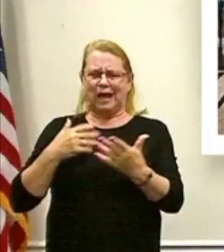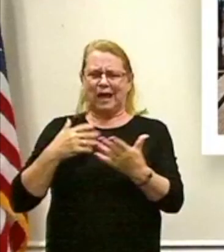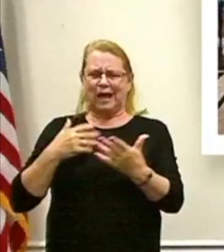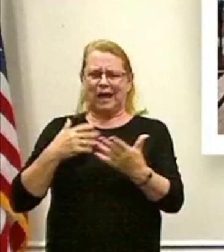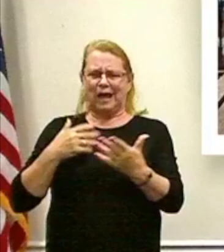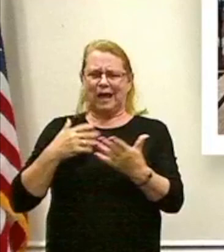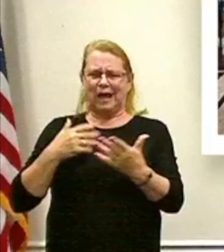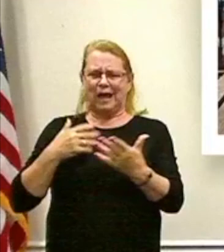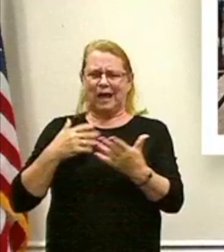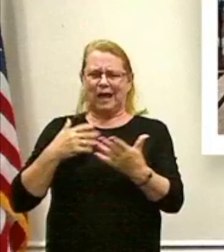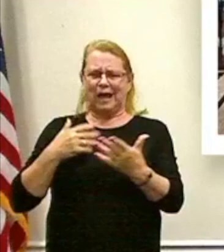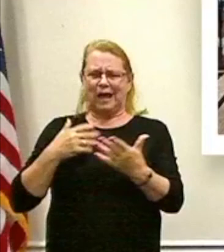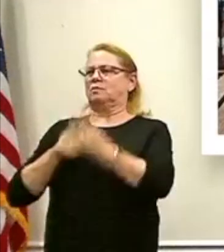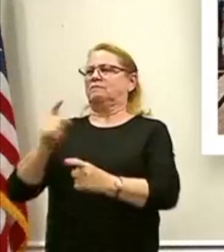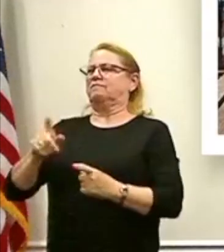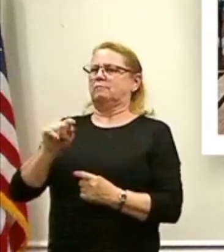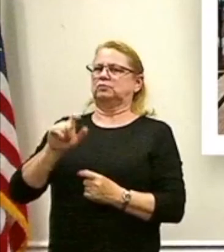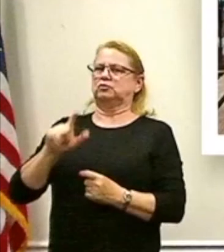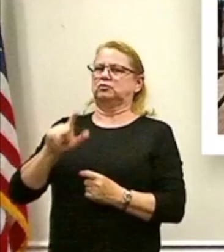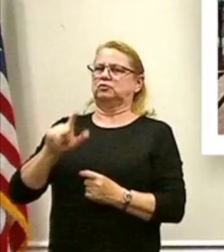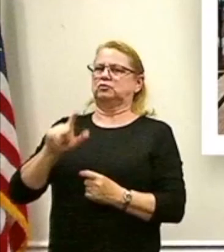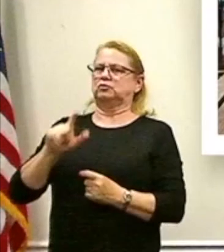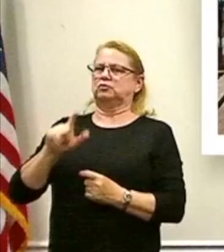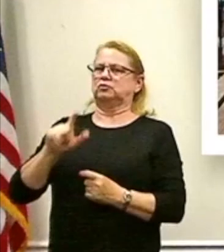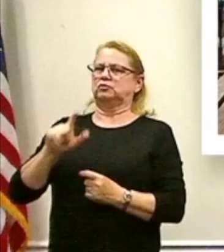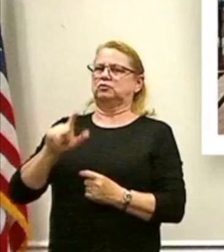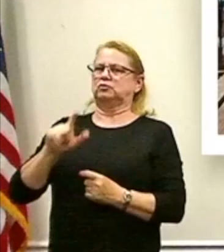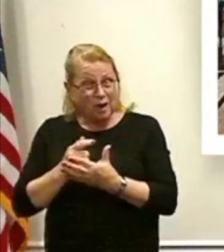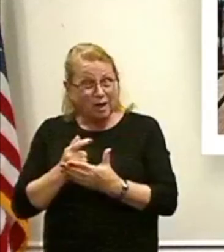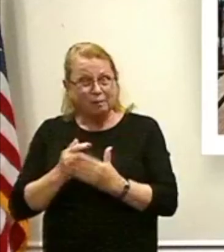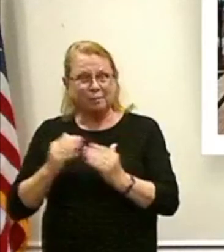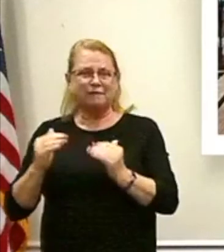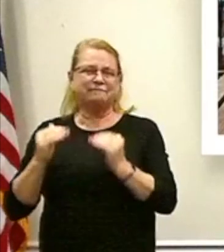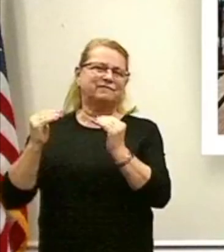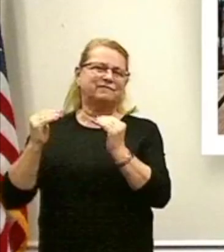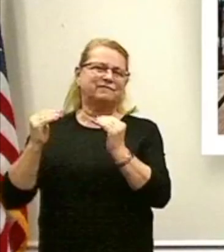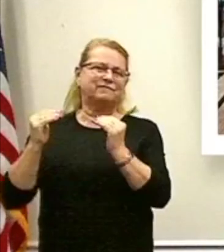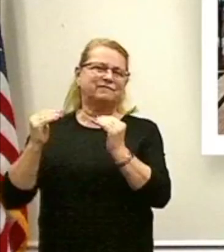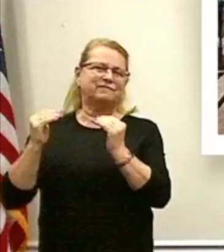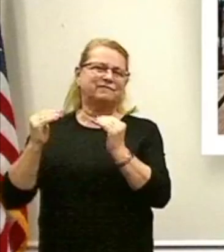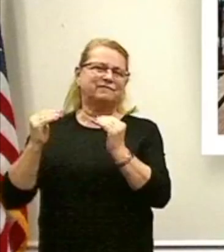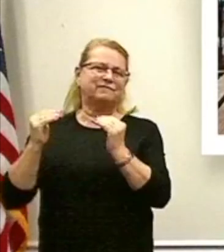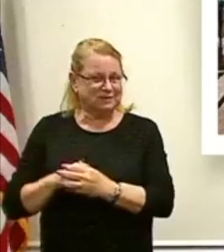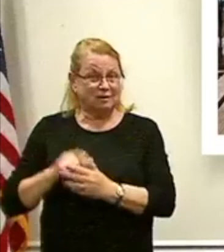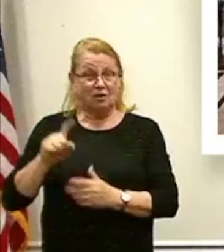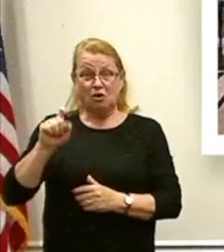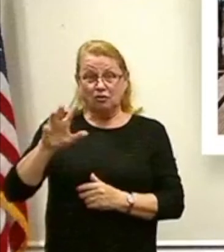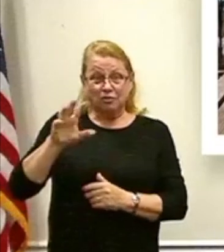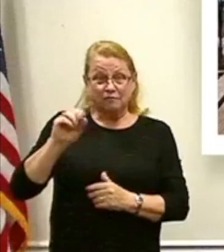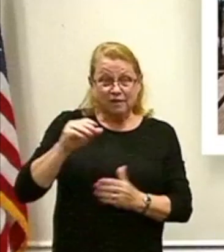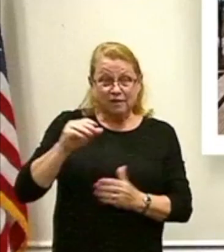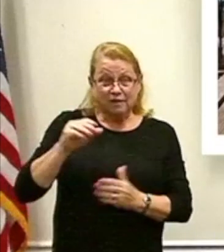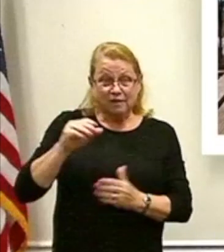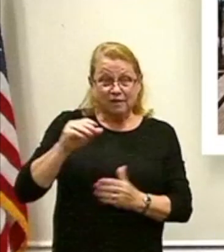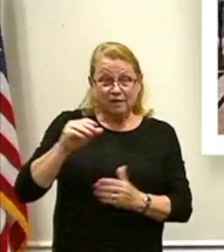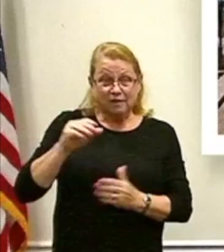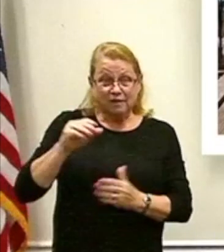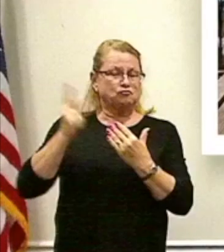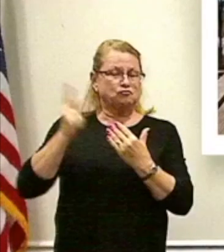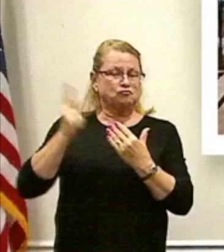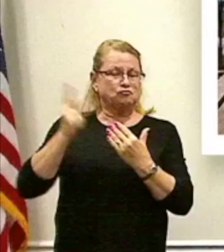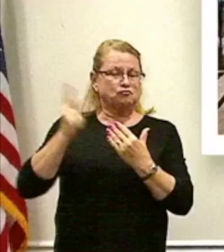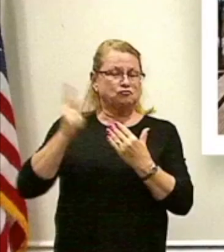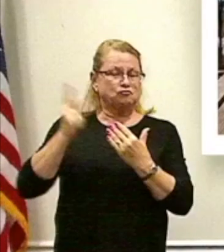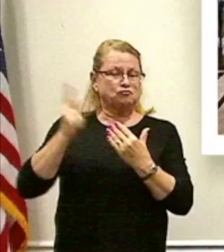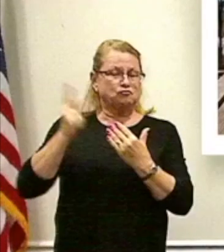that will help advance literacy and support them. $150,000 for programming assistance through our Day 1